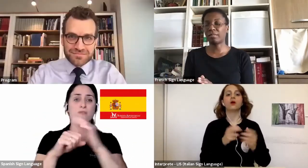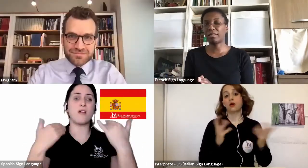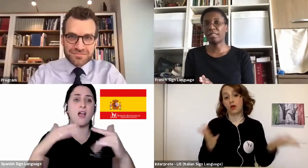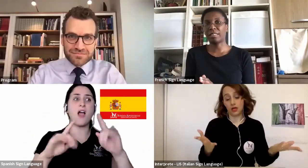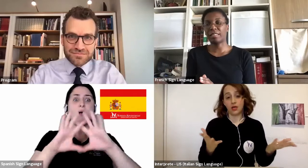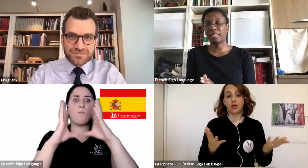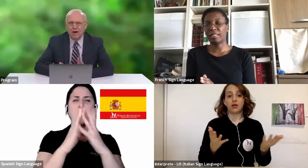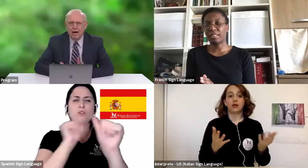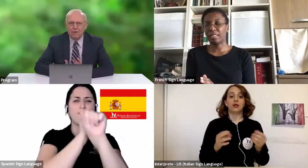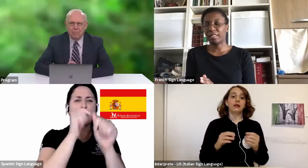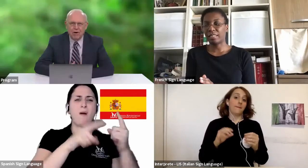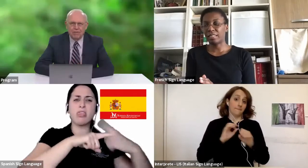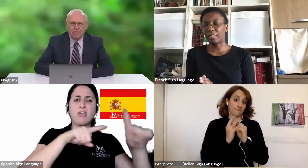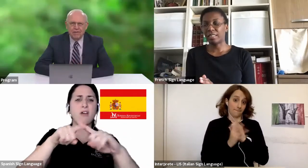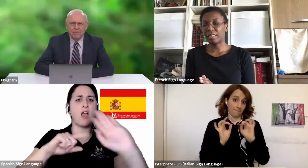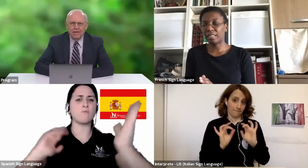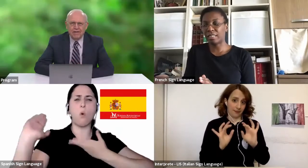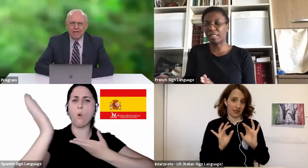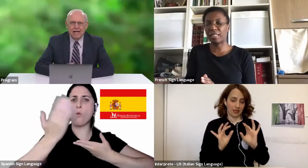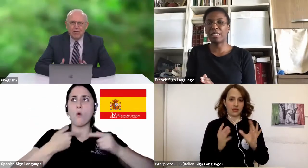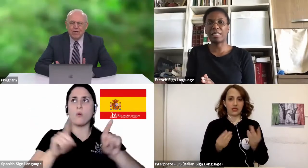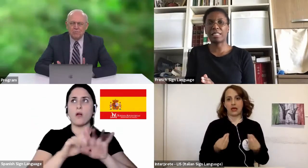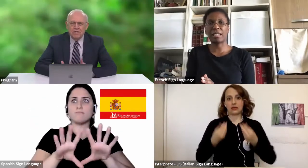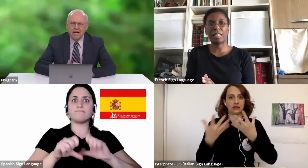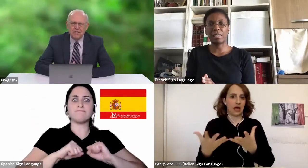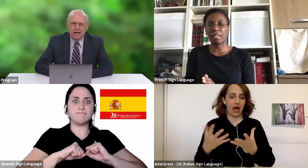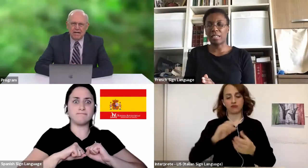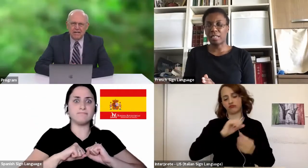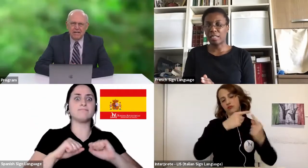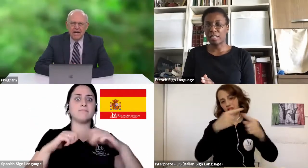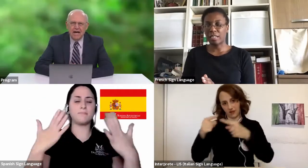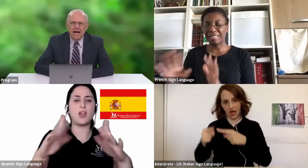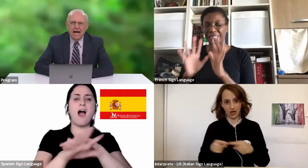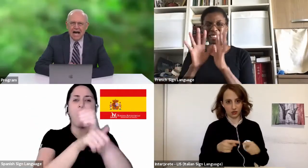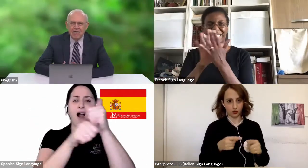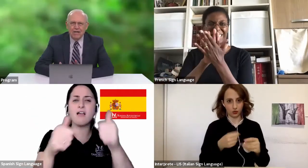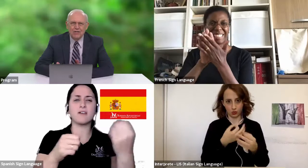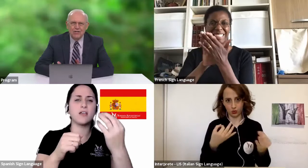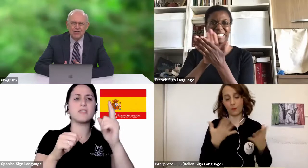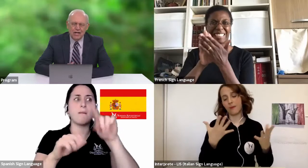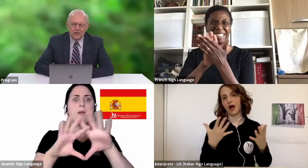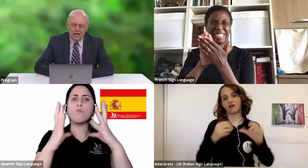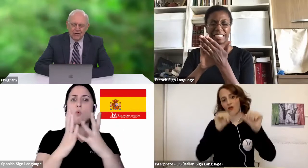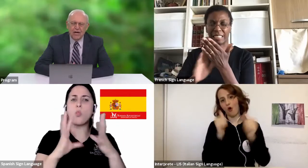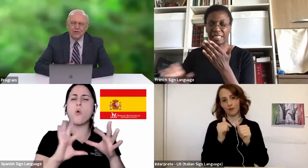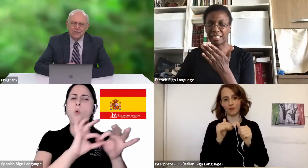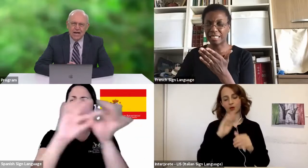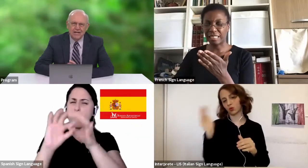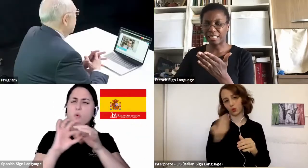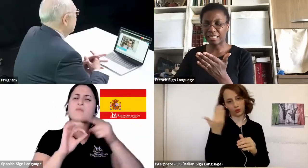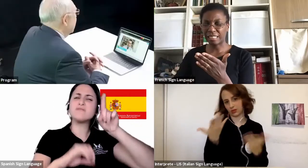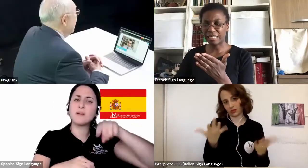unique global common bond. Everyone has been touched by it. How has this changed our